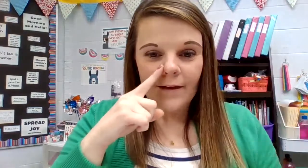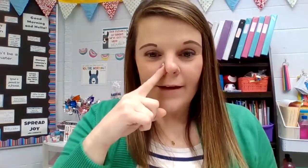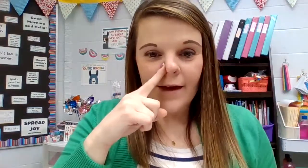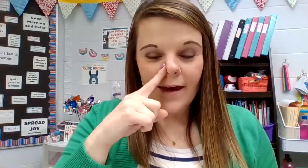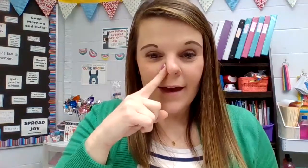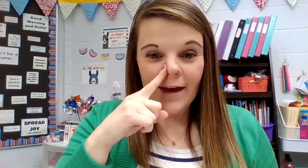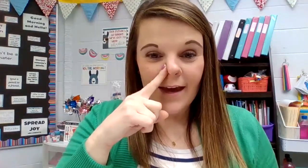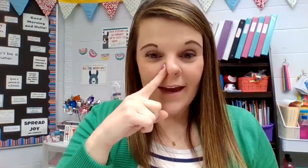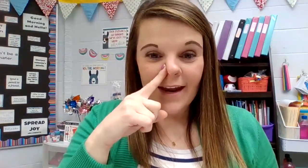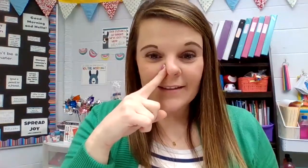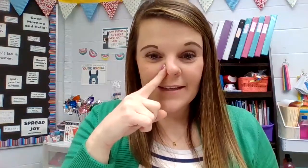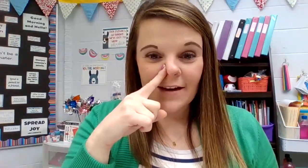And exhale.